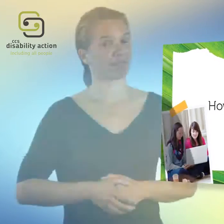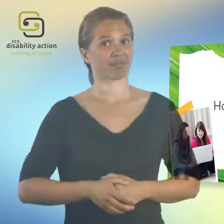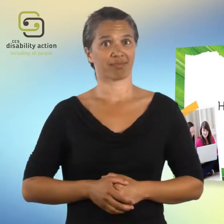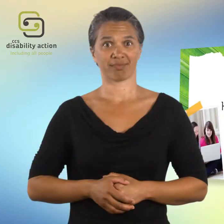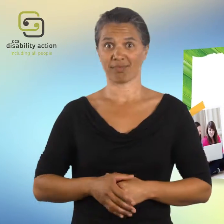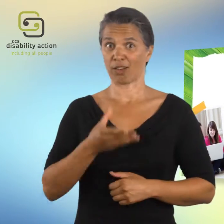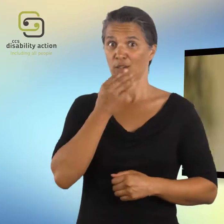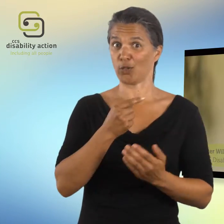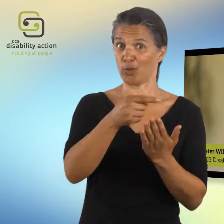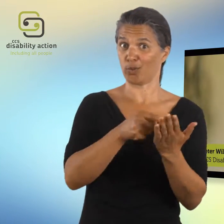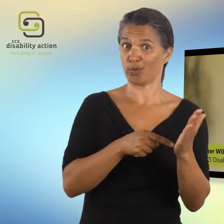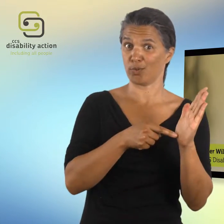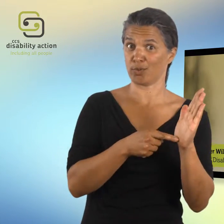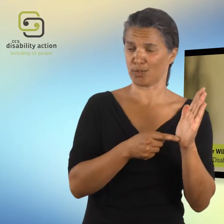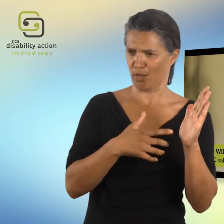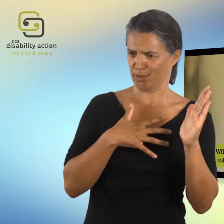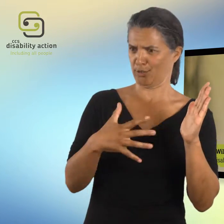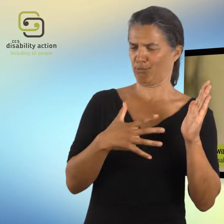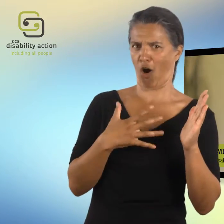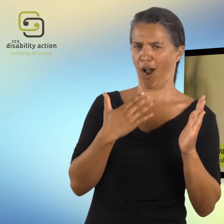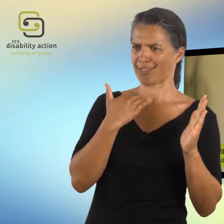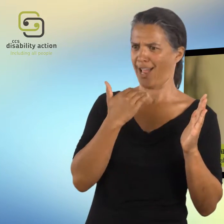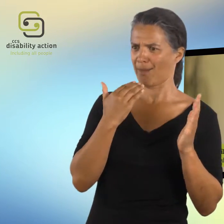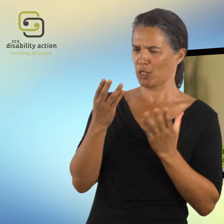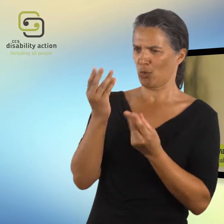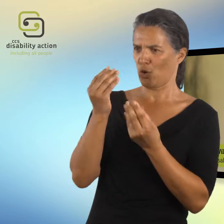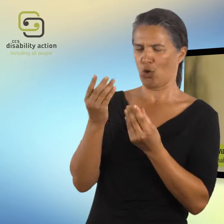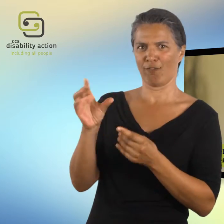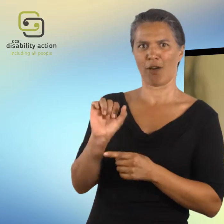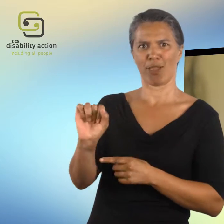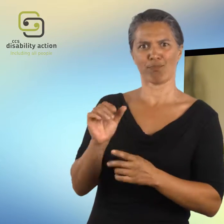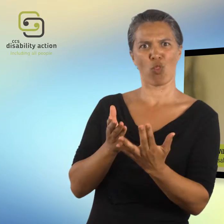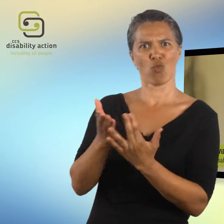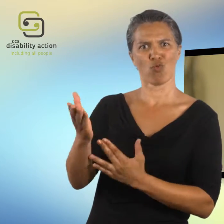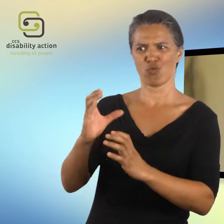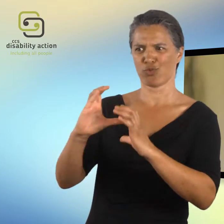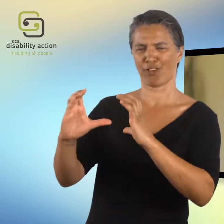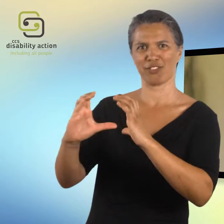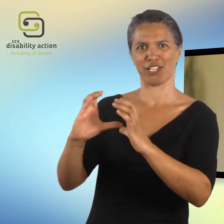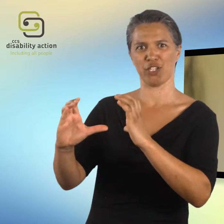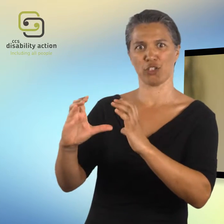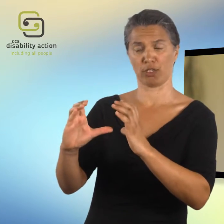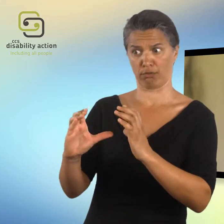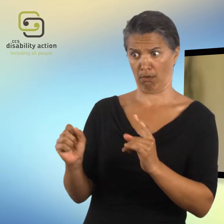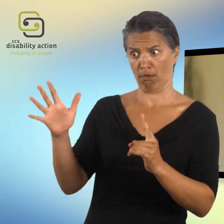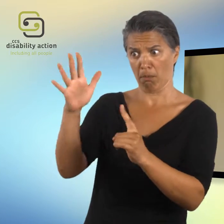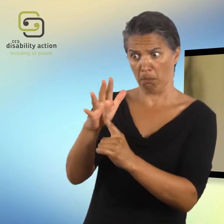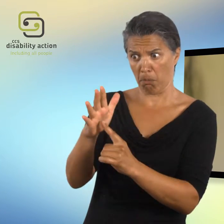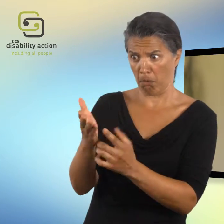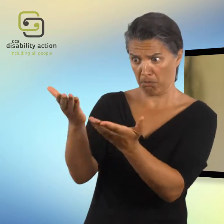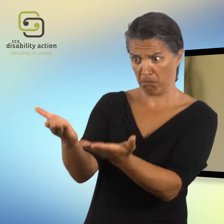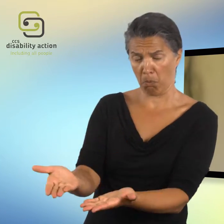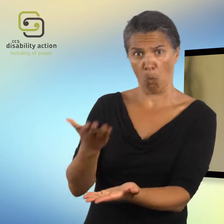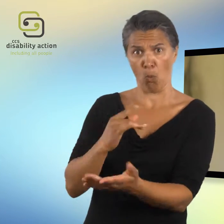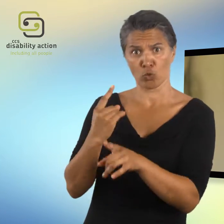You might be surprised how much more you'll learn about somebody once you've had a how's it going conversation. When you have a conversation about the things